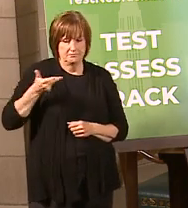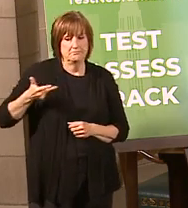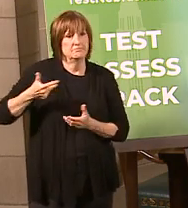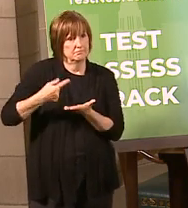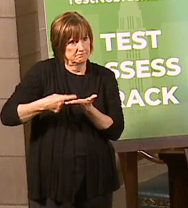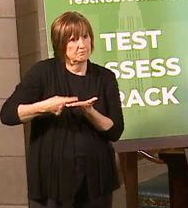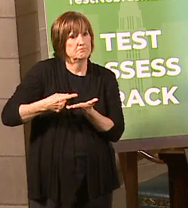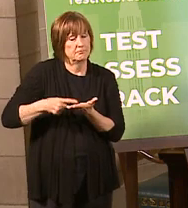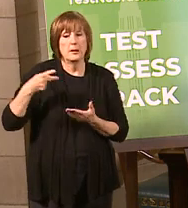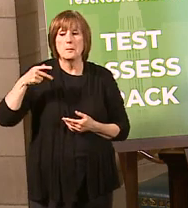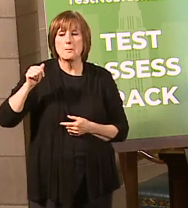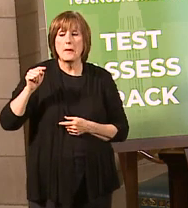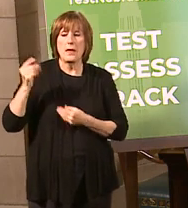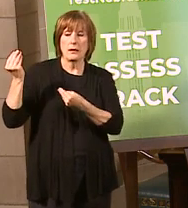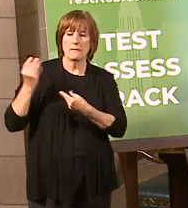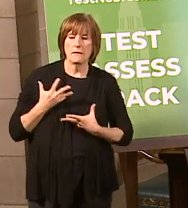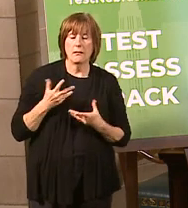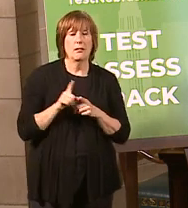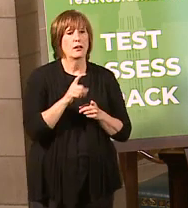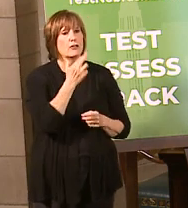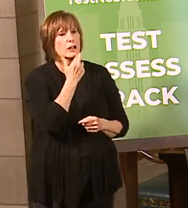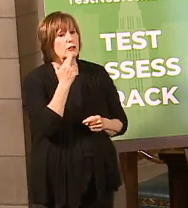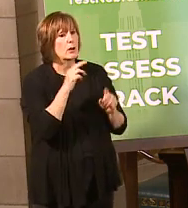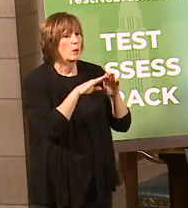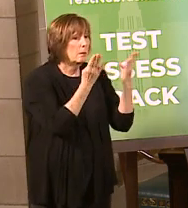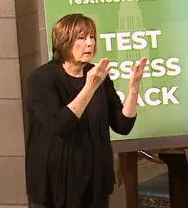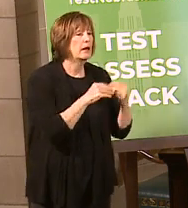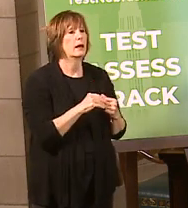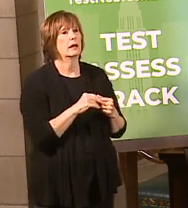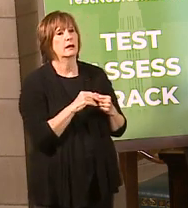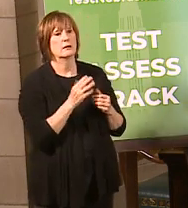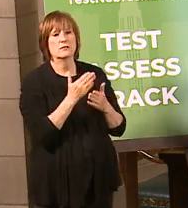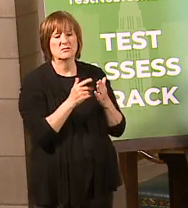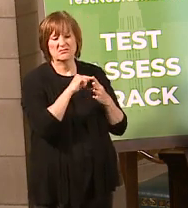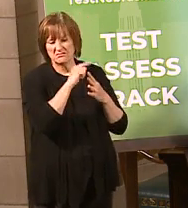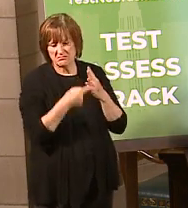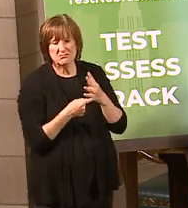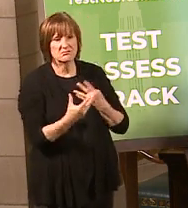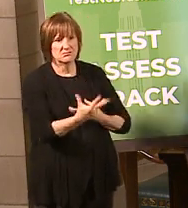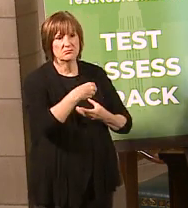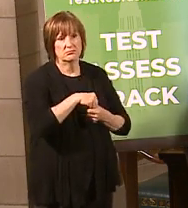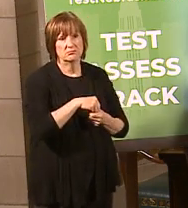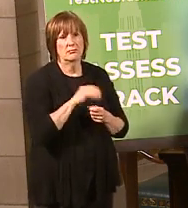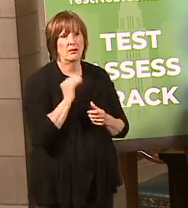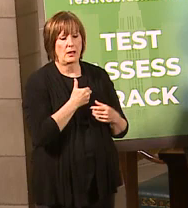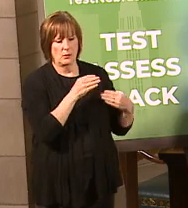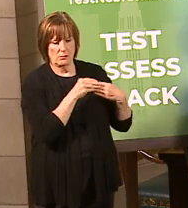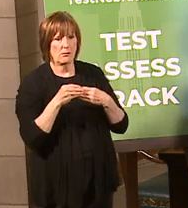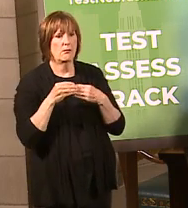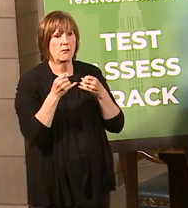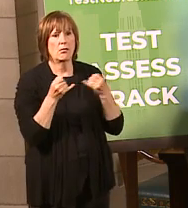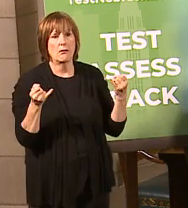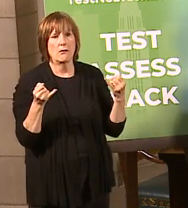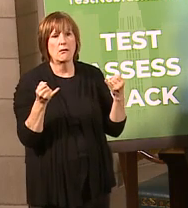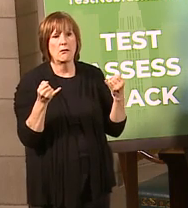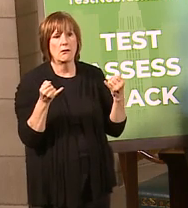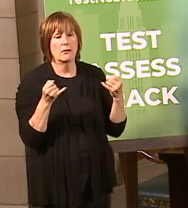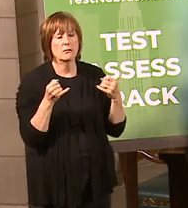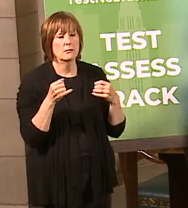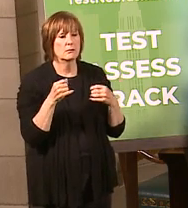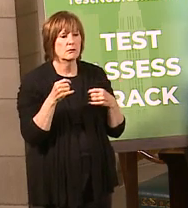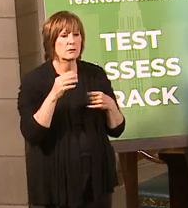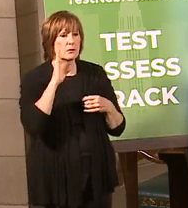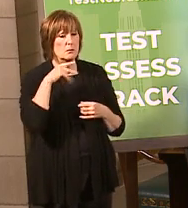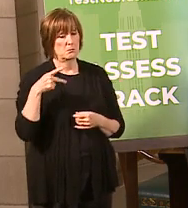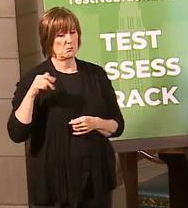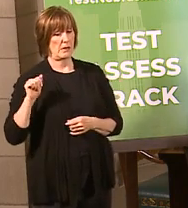feedback, for example, on things such as the restaurant openings and some of that was incorporated into the guidelines or the guidance document was put out. I